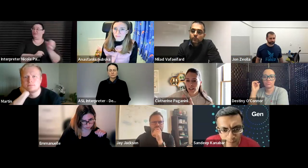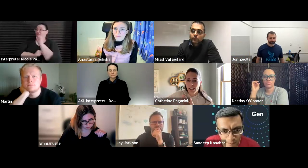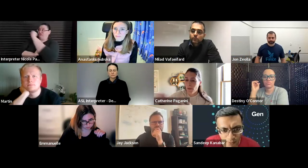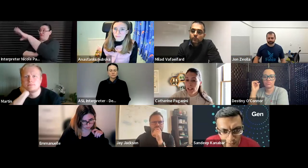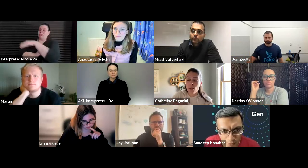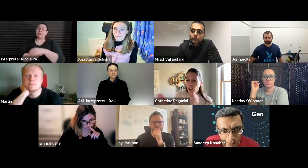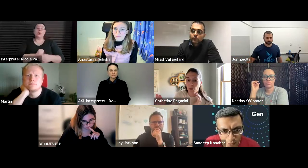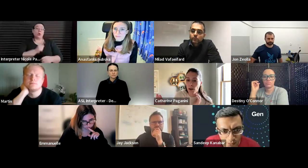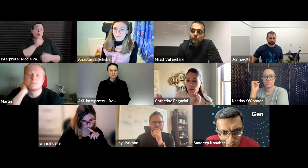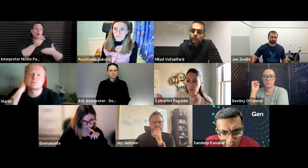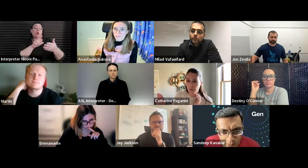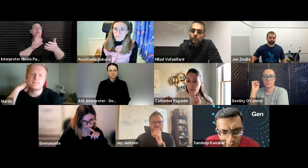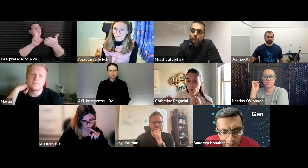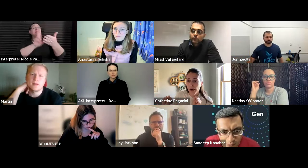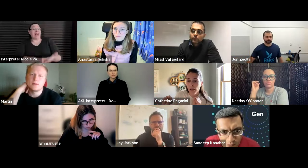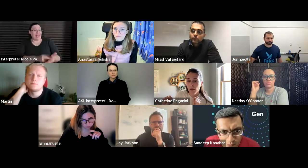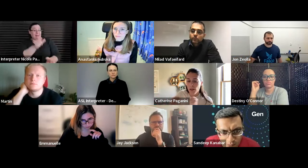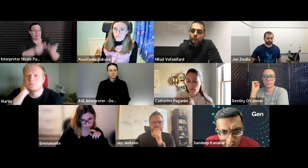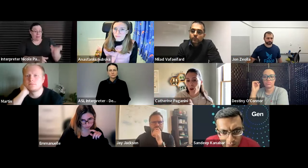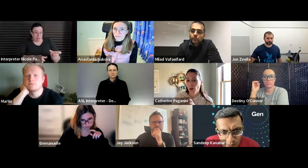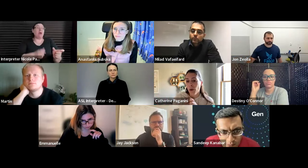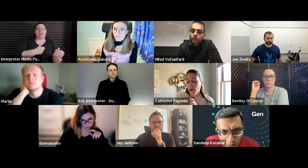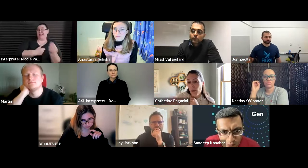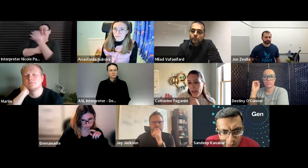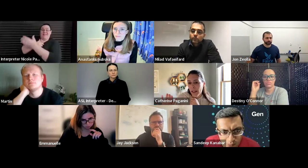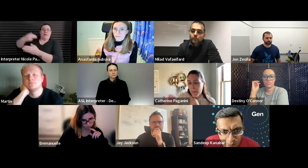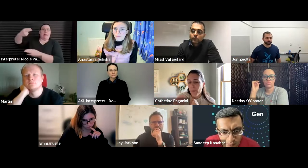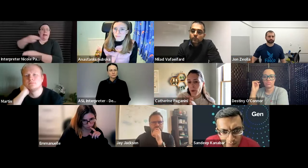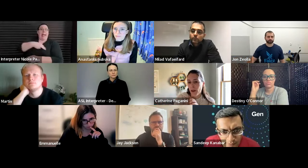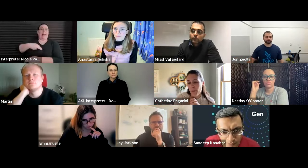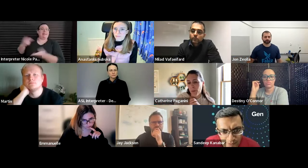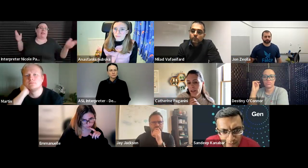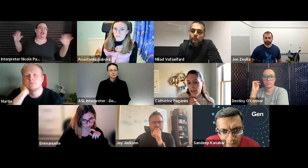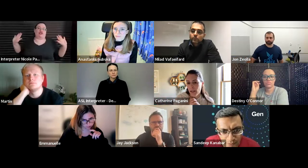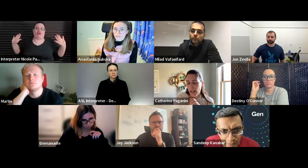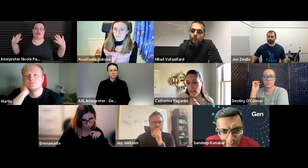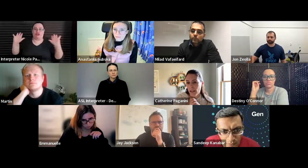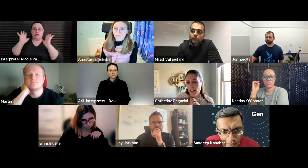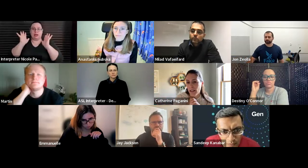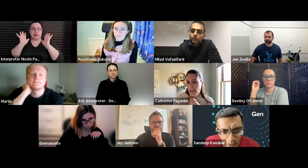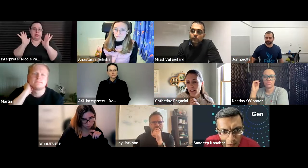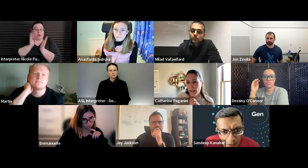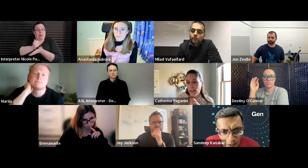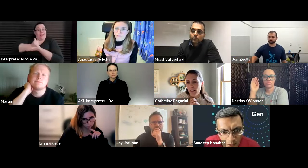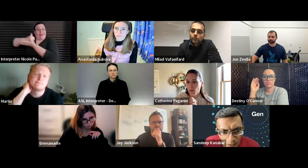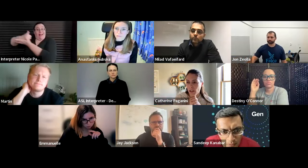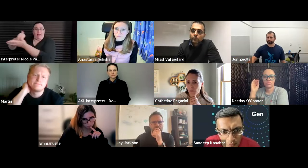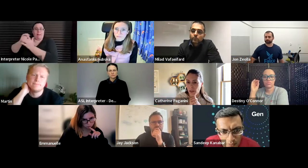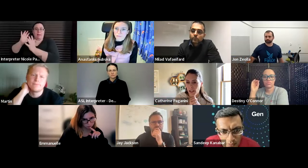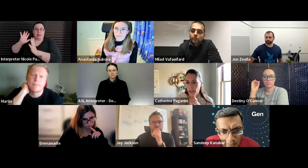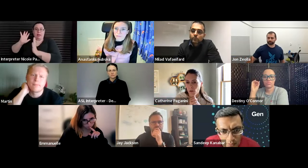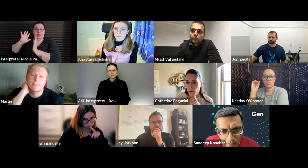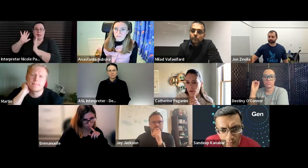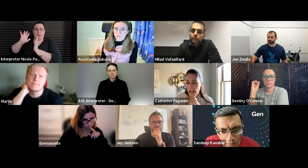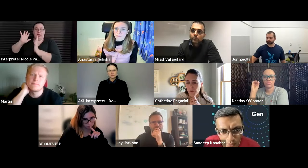they will contact them that's not our problem right um so we're helping them we're but that's a little bit